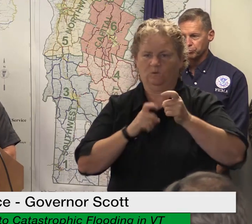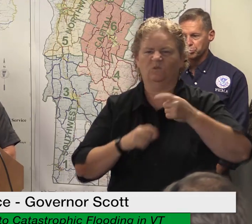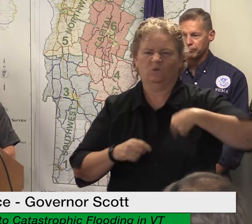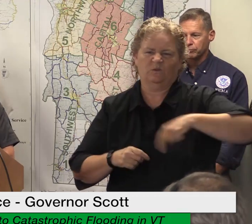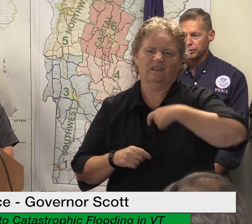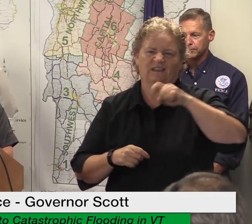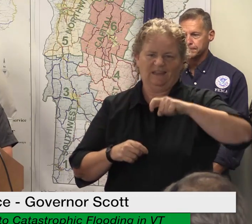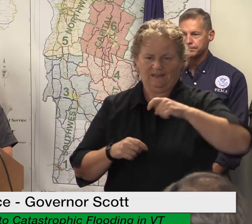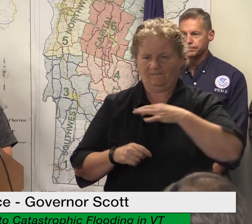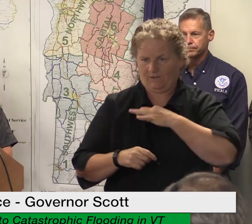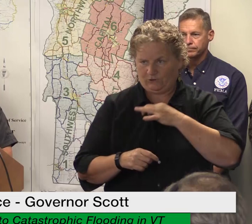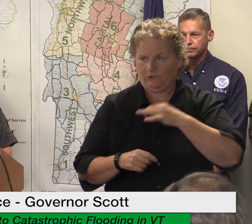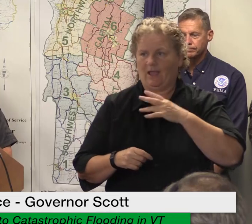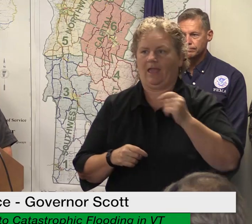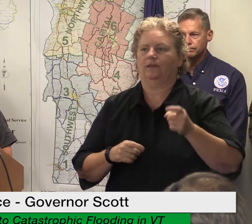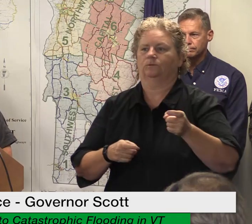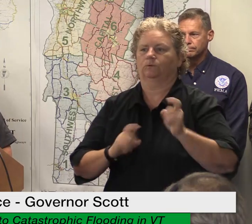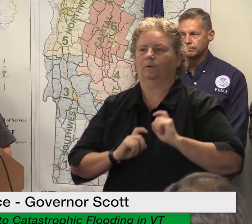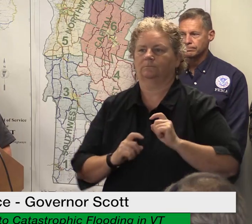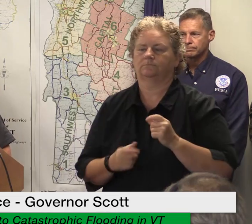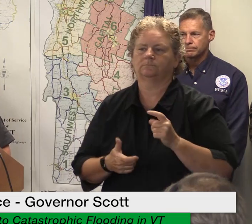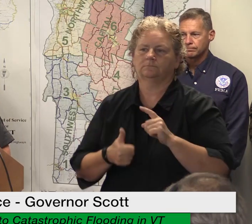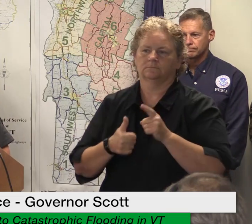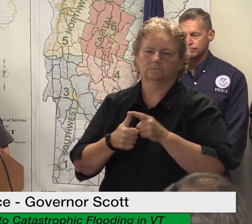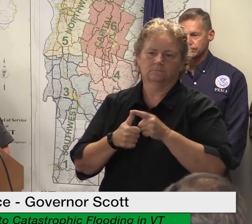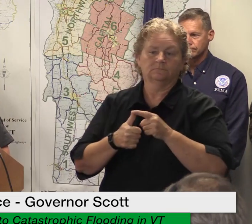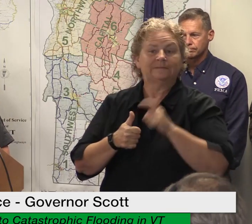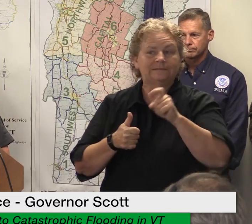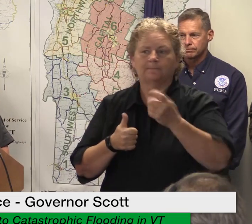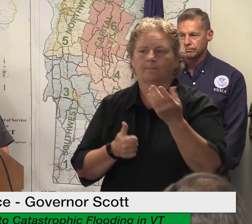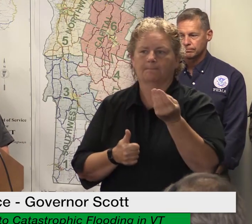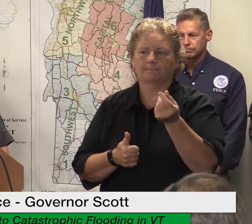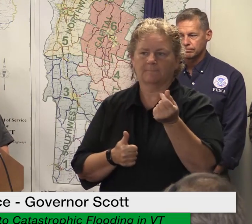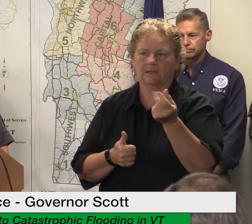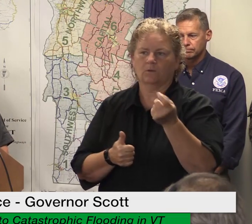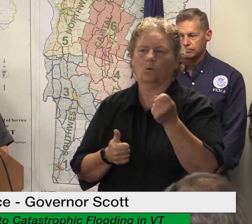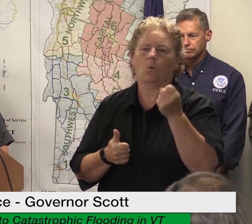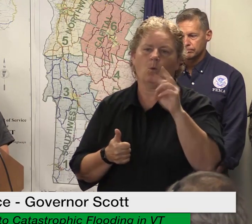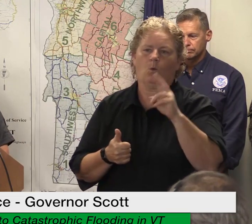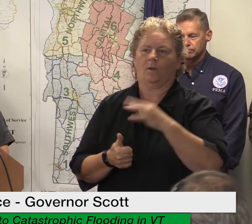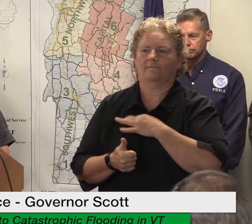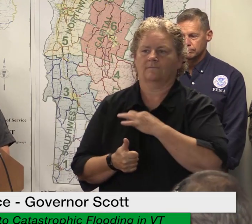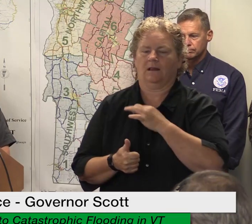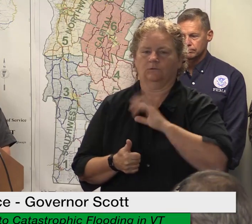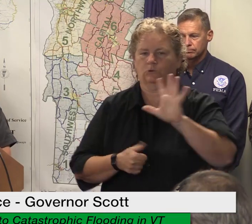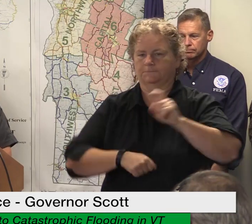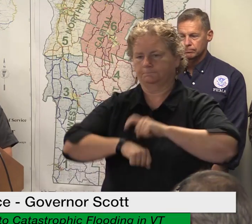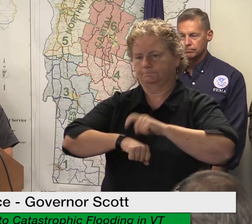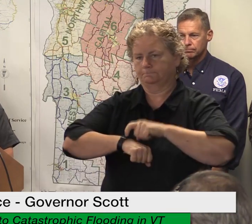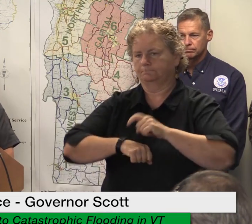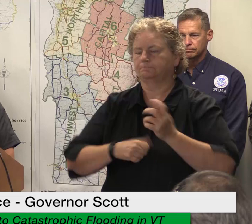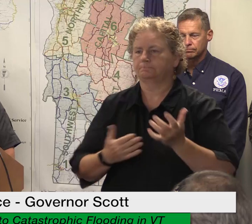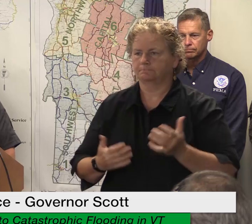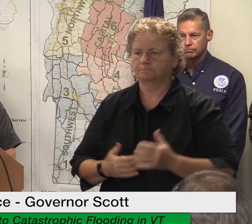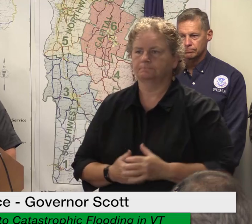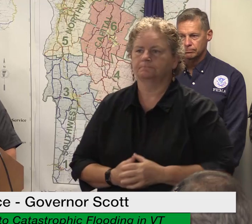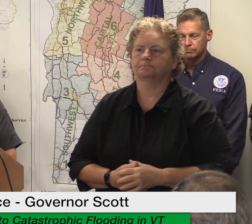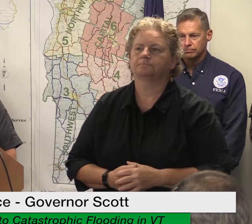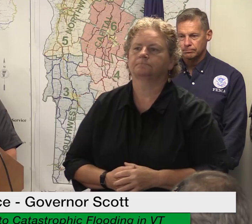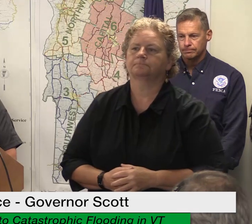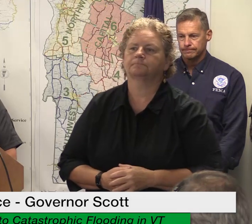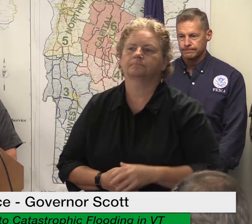that you can make is a financial donation or by volunteering your times and time and talents please sign up at vermont.gov